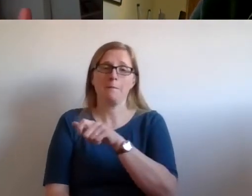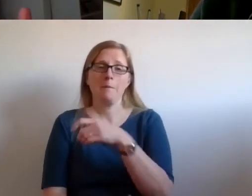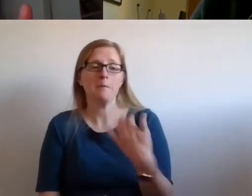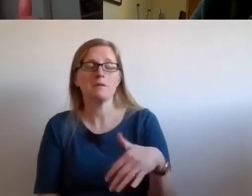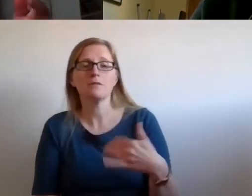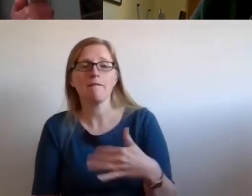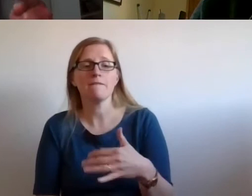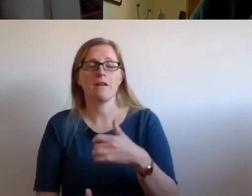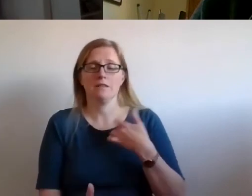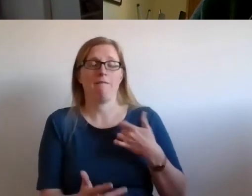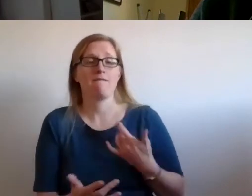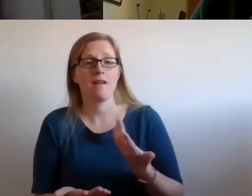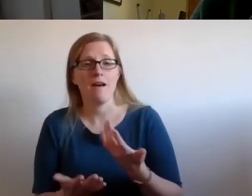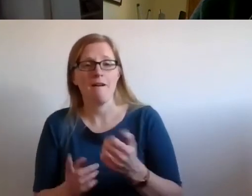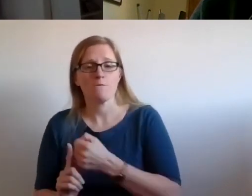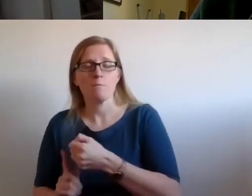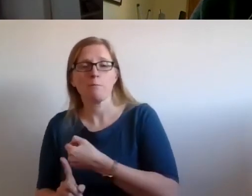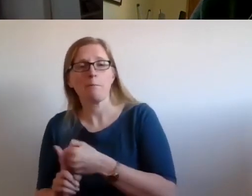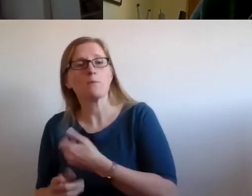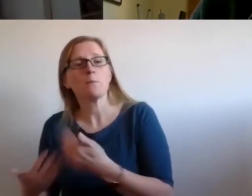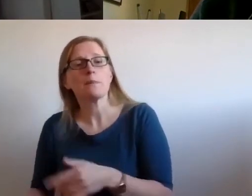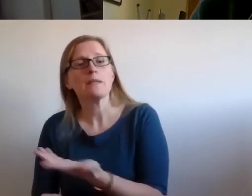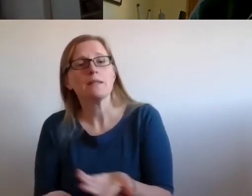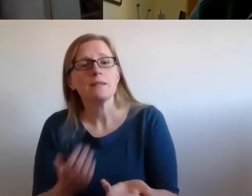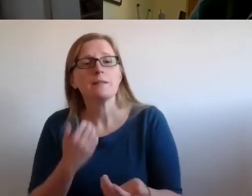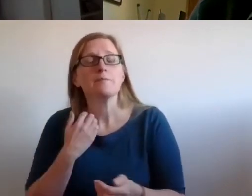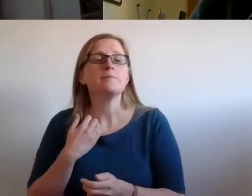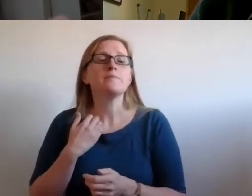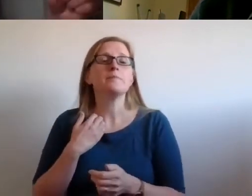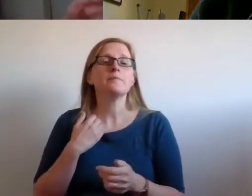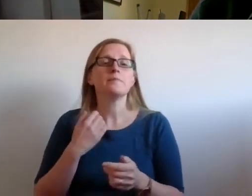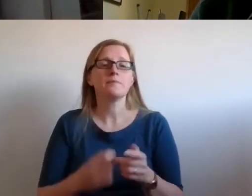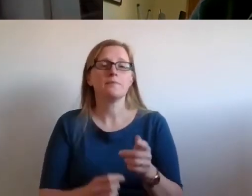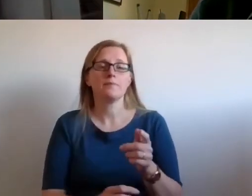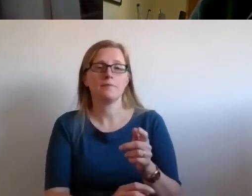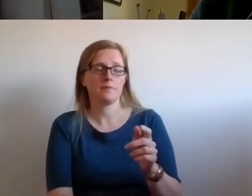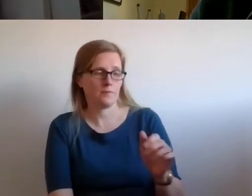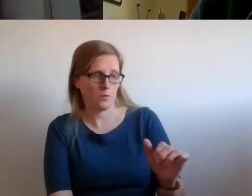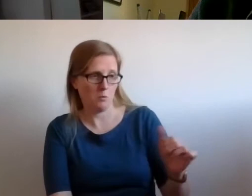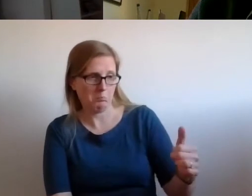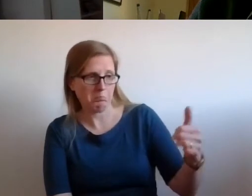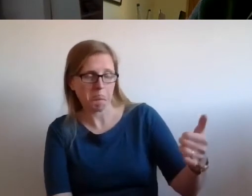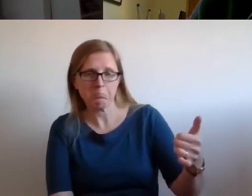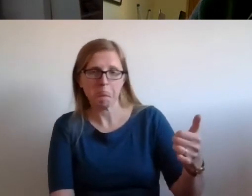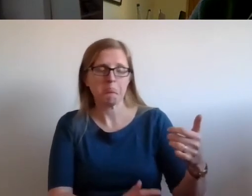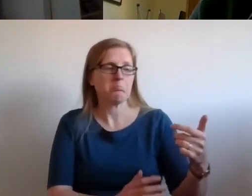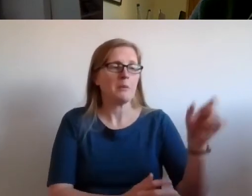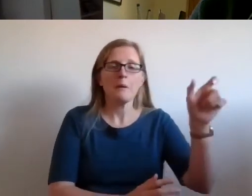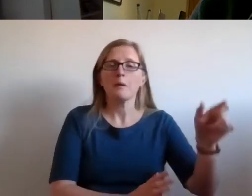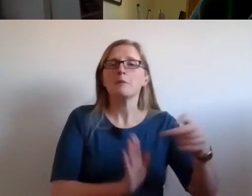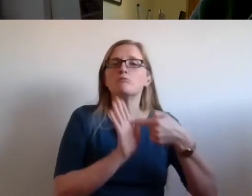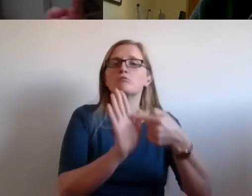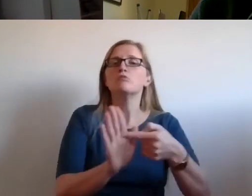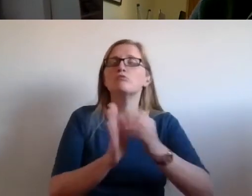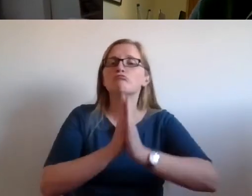survivors, sitting beside the representatives of those religious institutions or local authority bodies